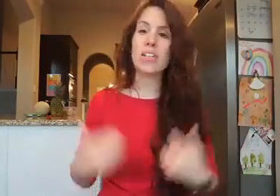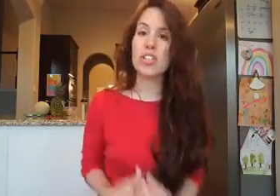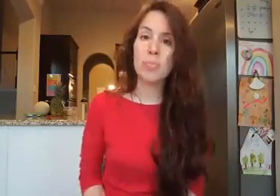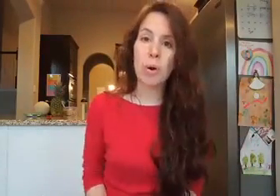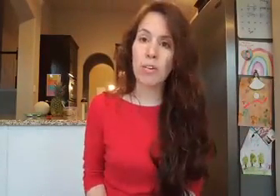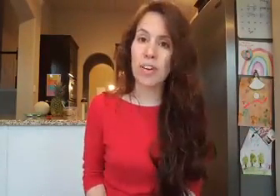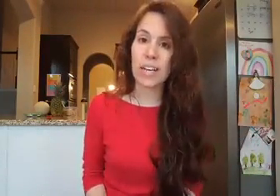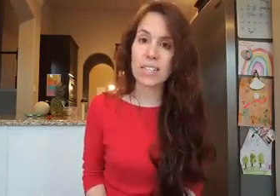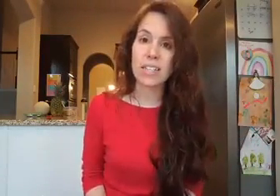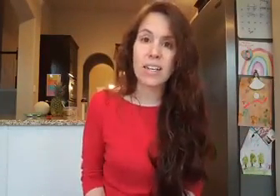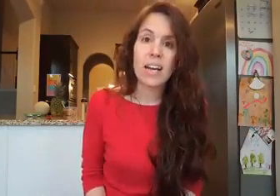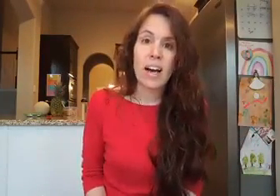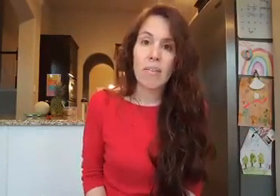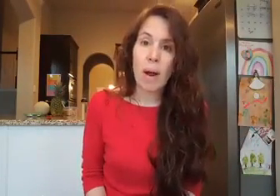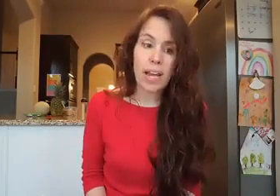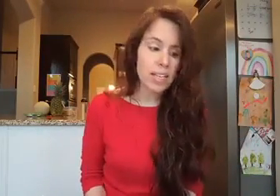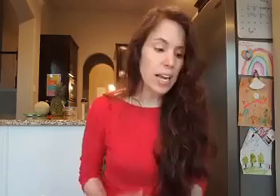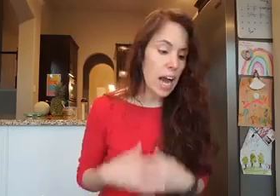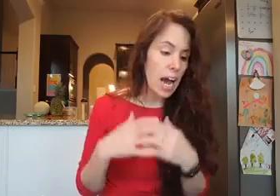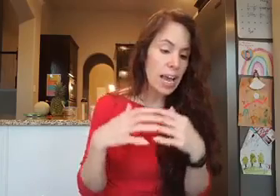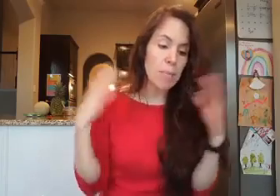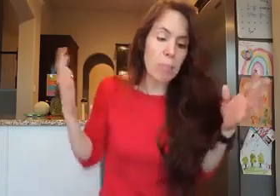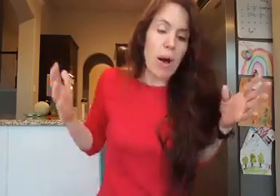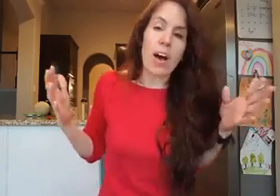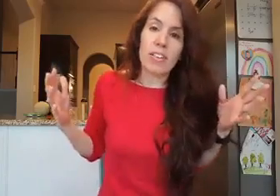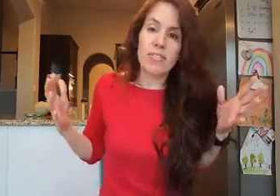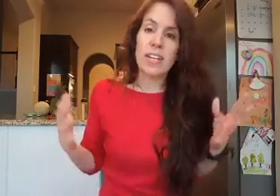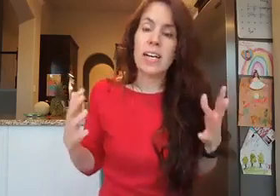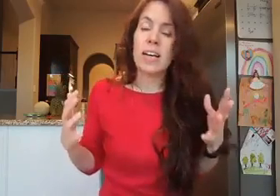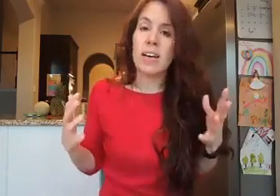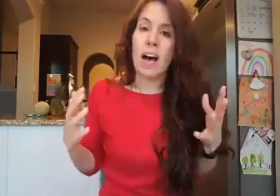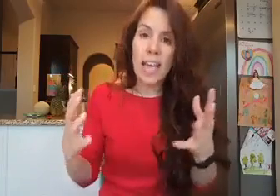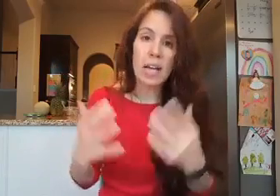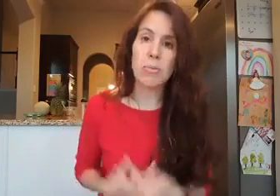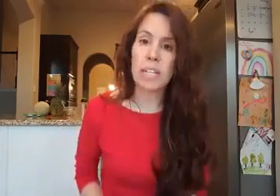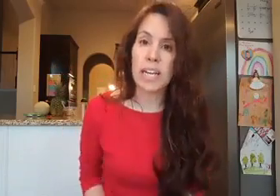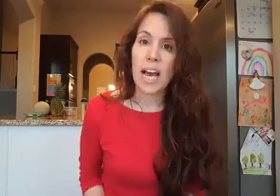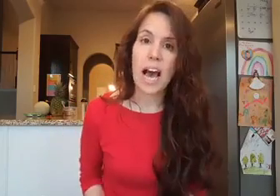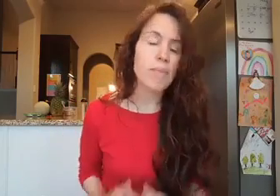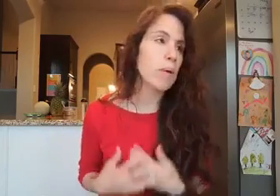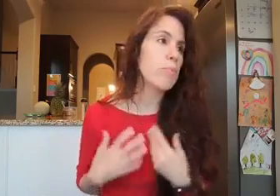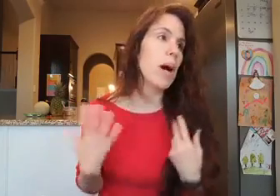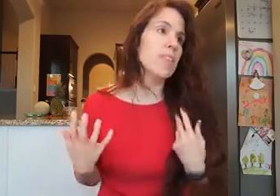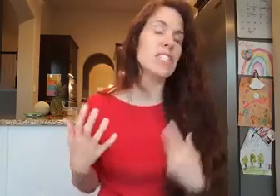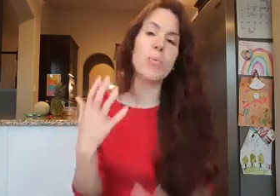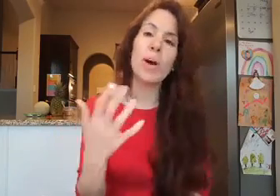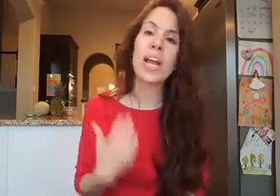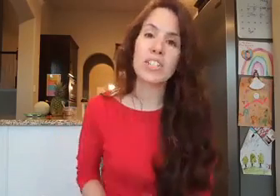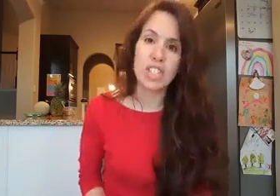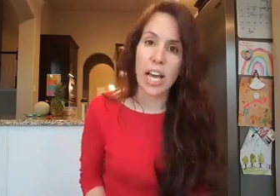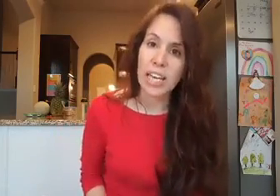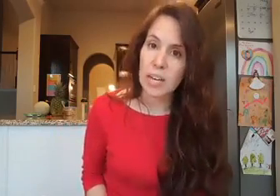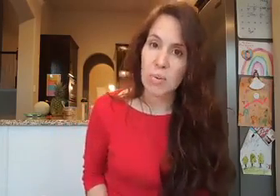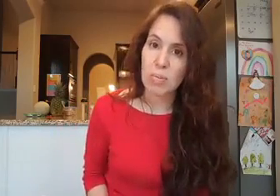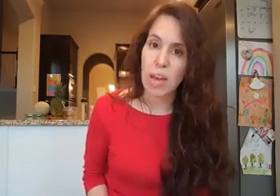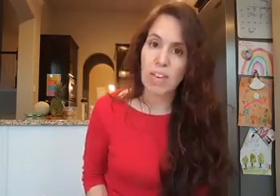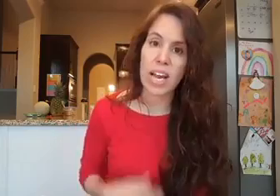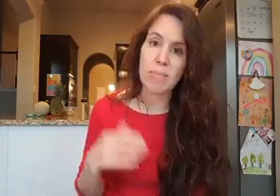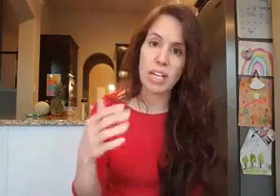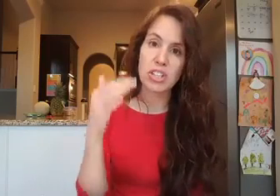too perfect, right? That I am above accountability. I am above someone else checking in with me every day to make sure